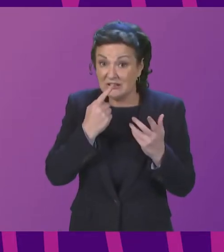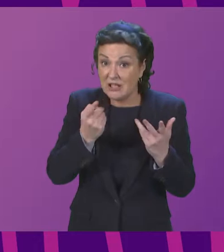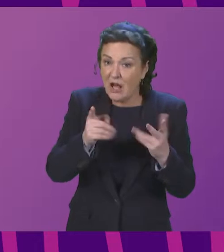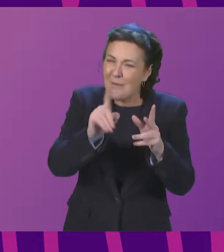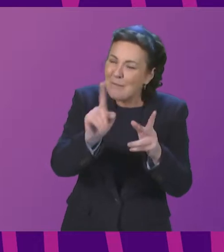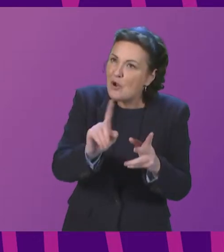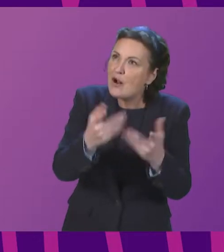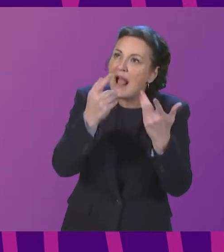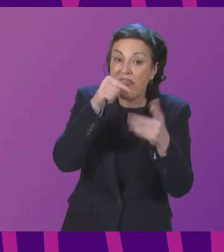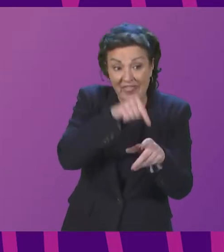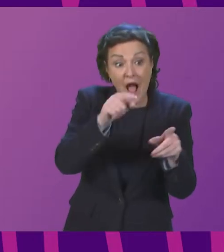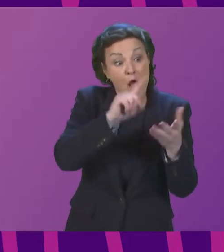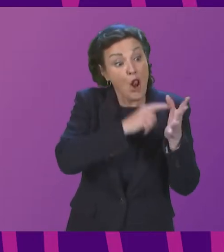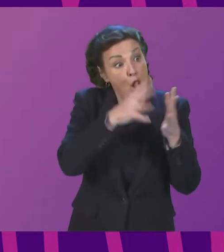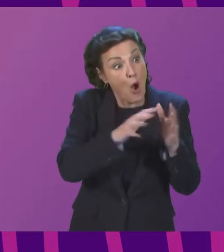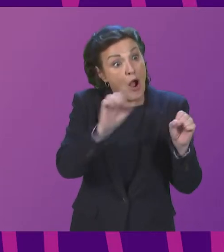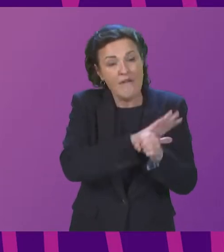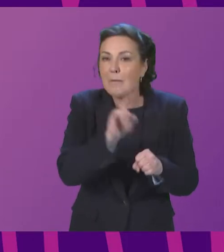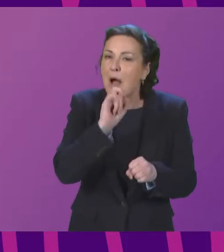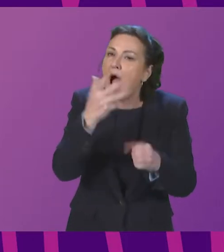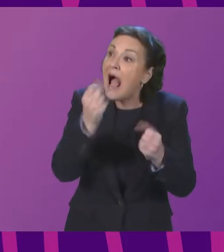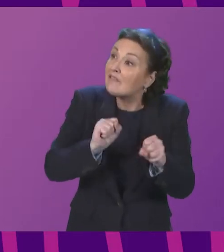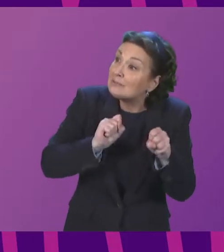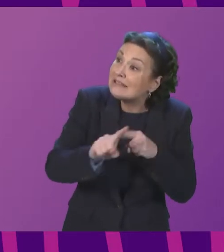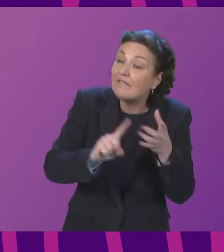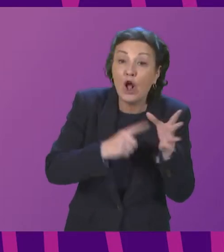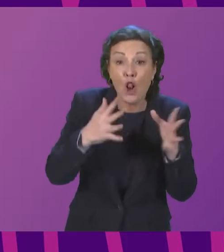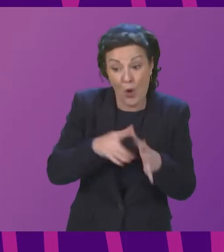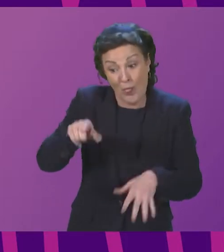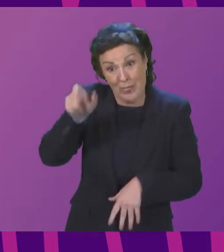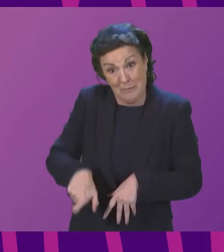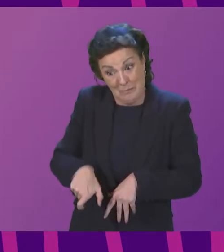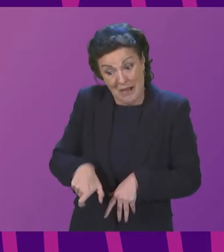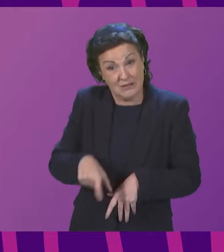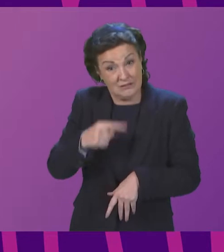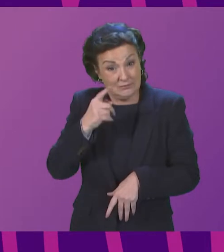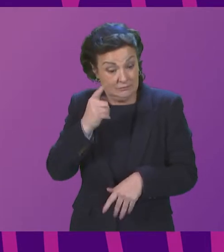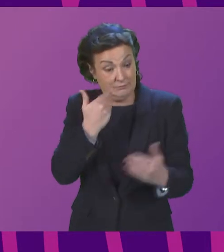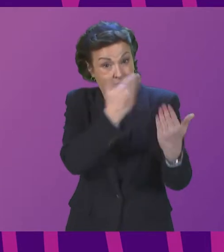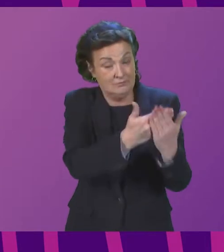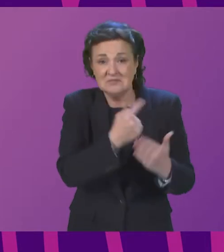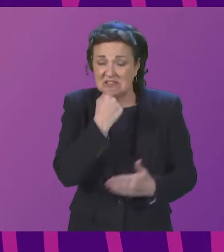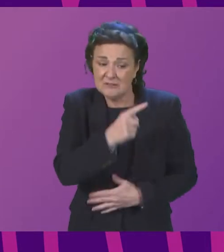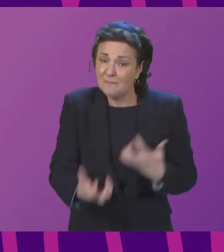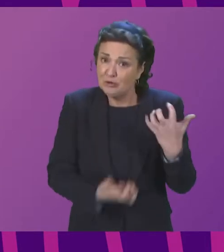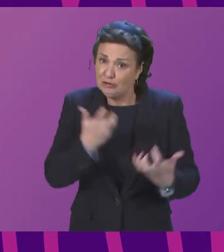a specific circumstance outlined in the petition. She states that this is frustrating. Do